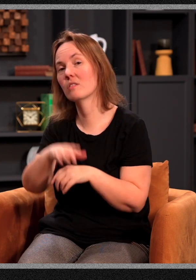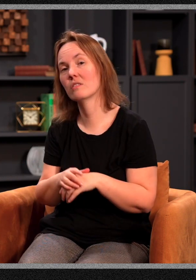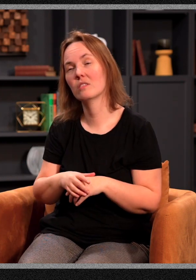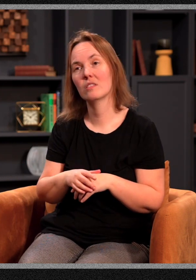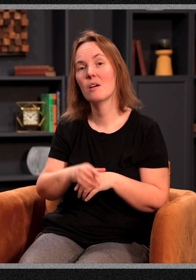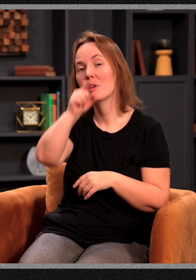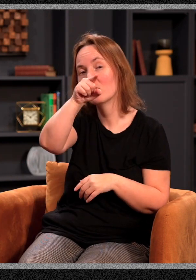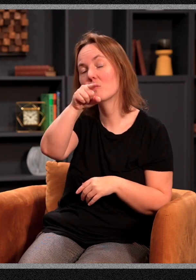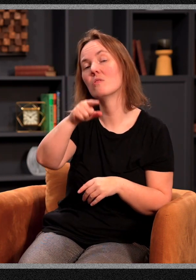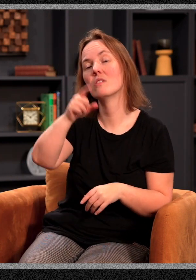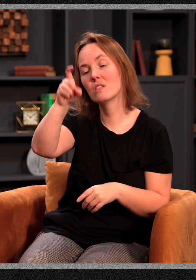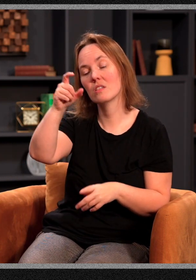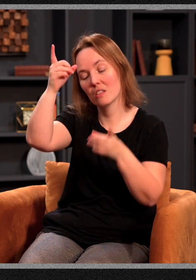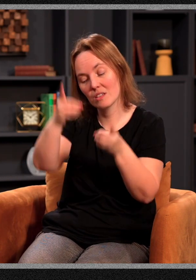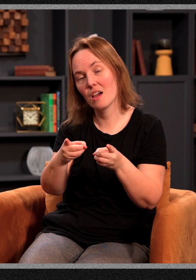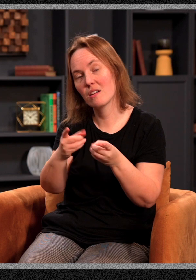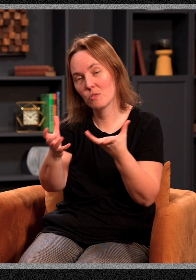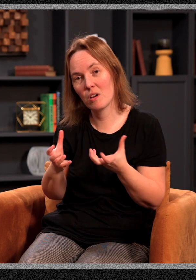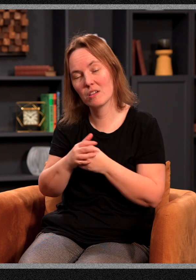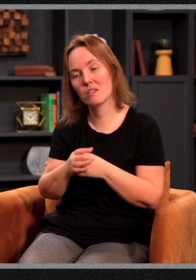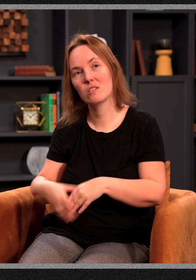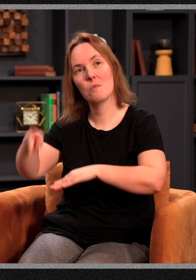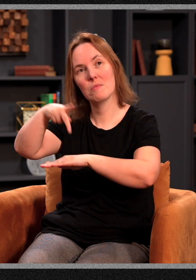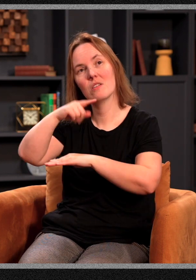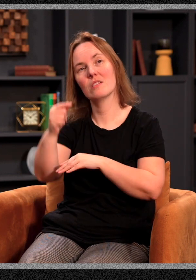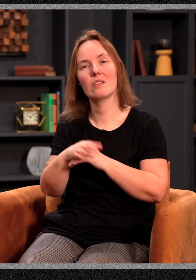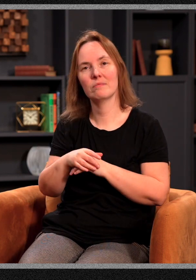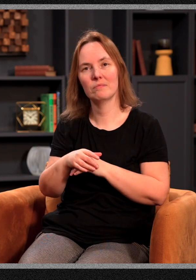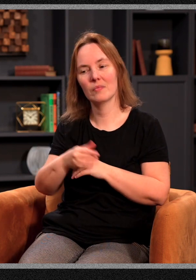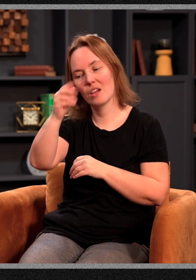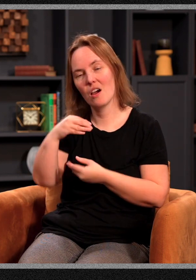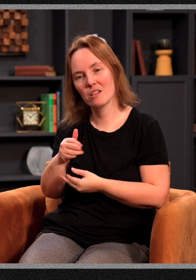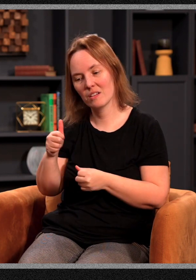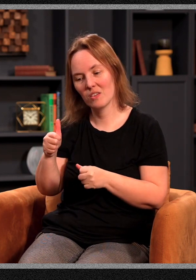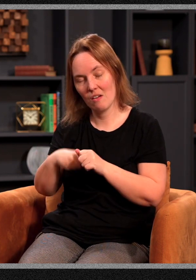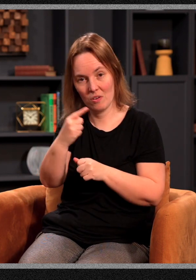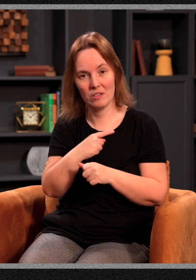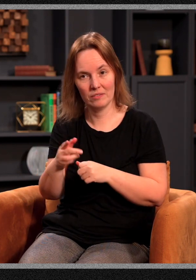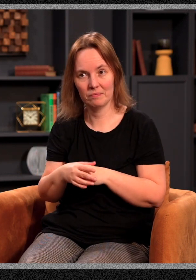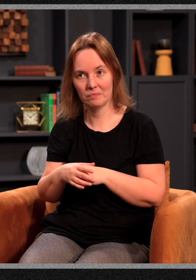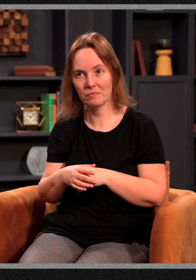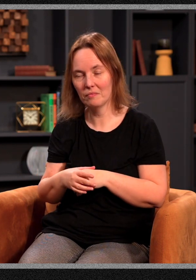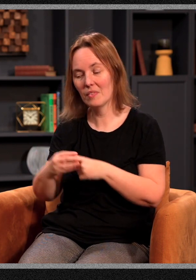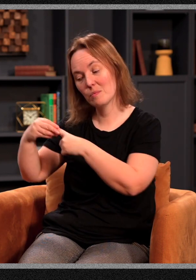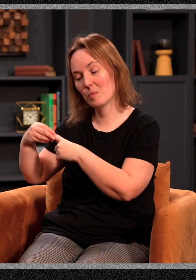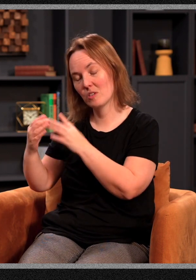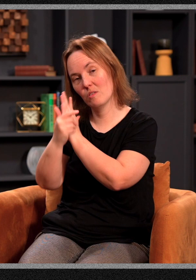you have to decide whether or not you want it. Peter said in 1 Peter 4, God has given each of you some special abilities.